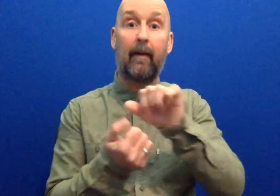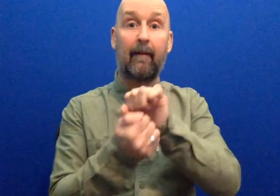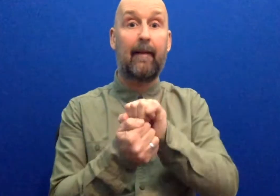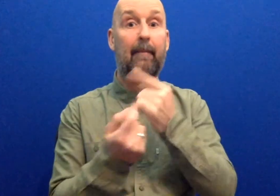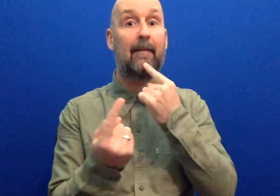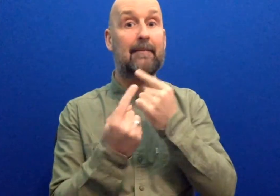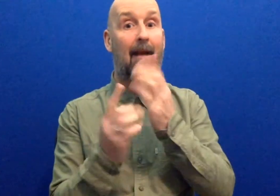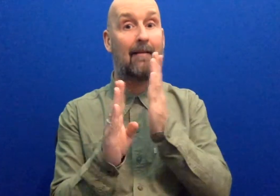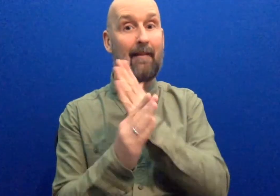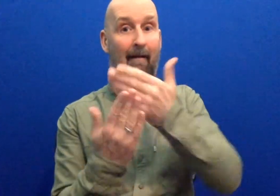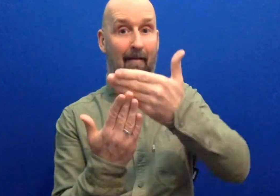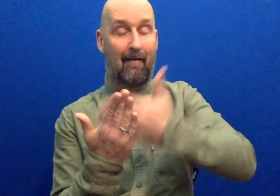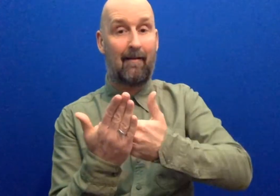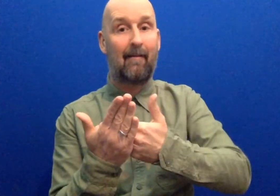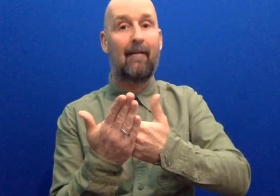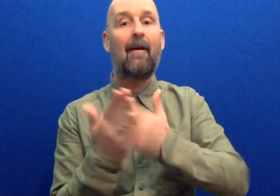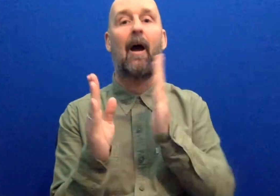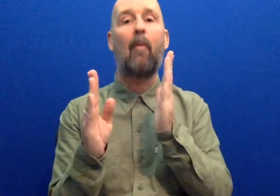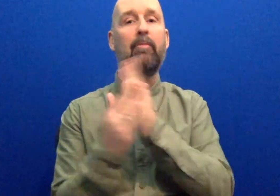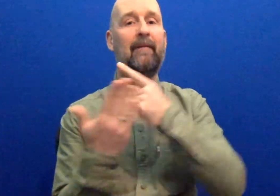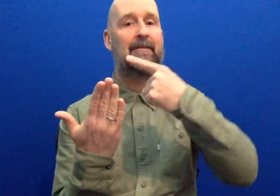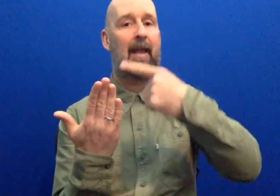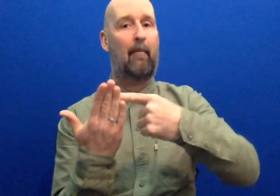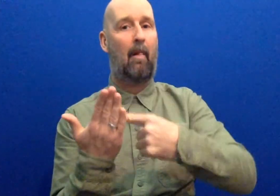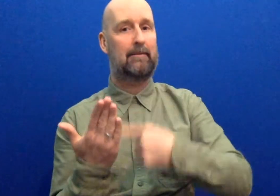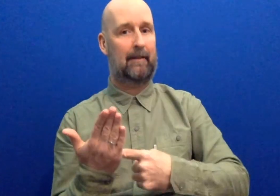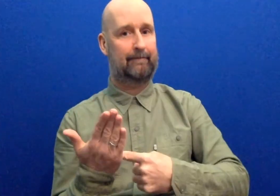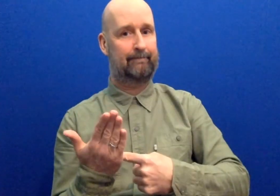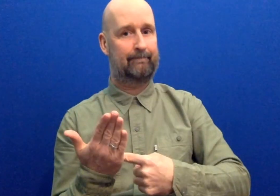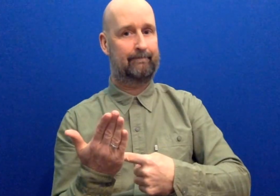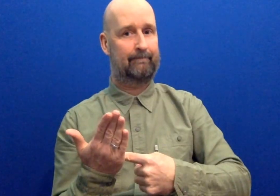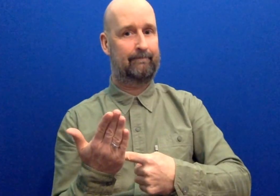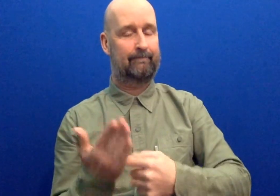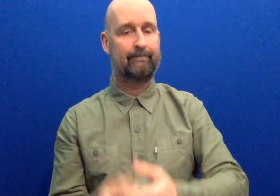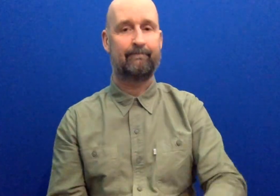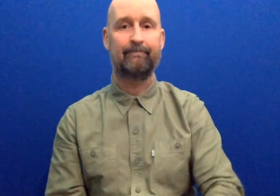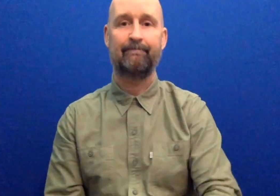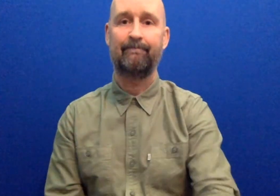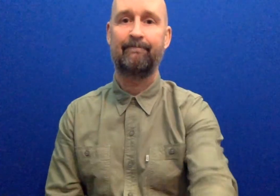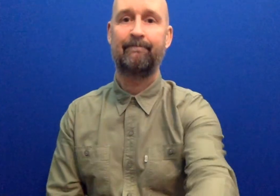in our privacy policy. how data policy. You can find of we can can